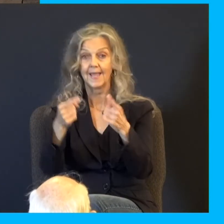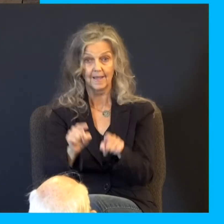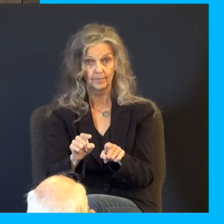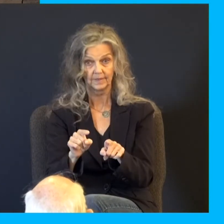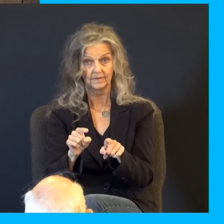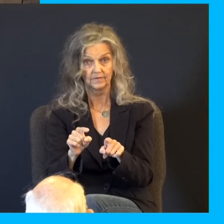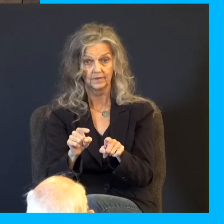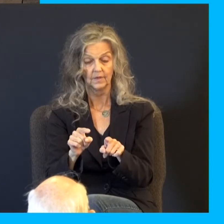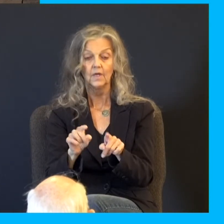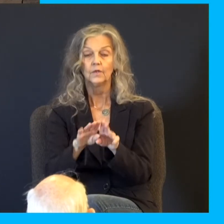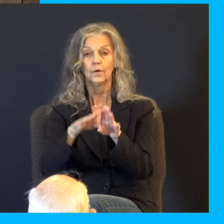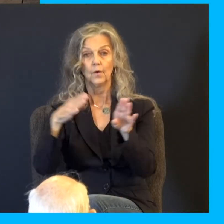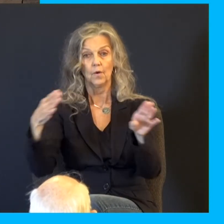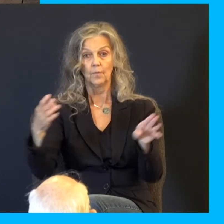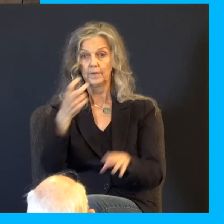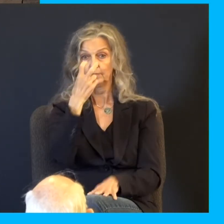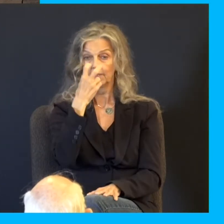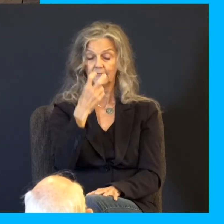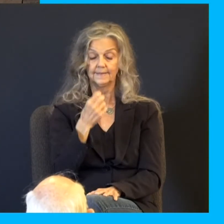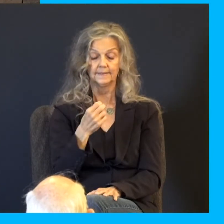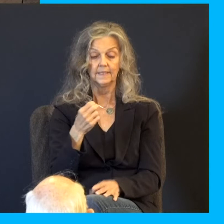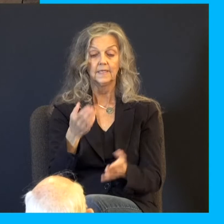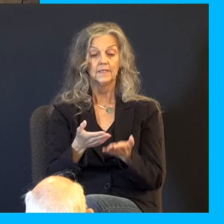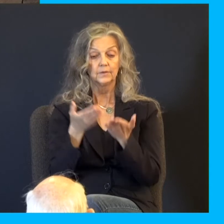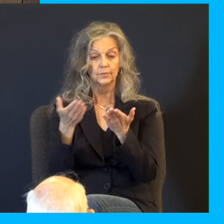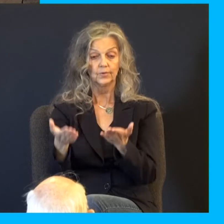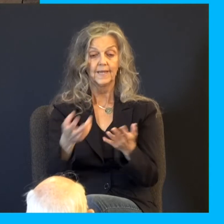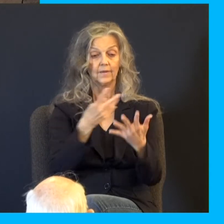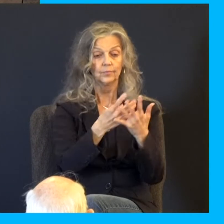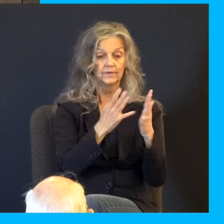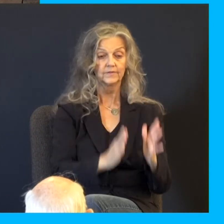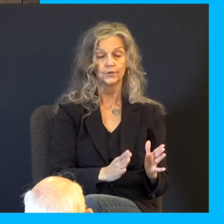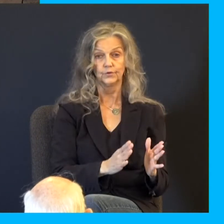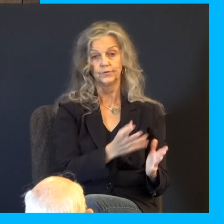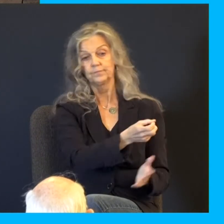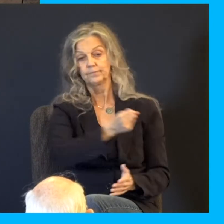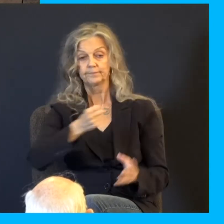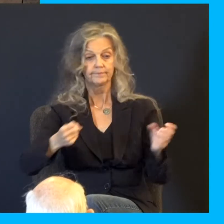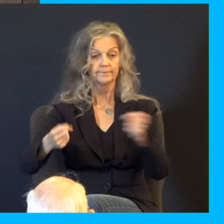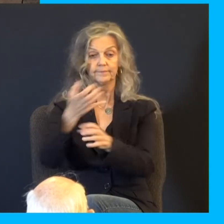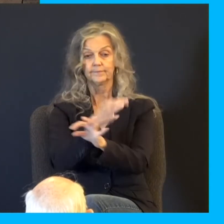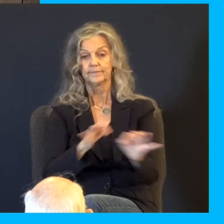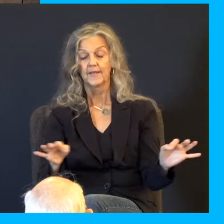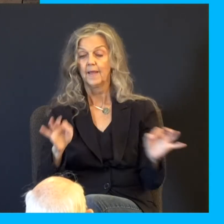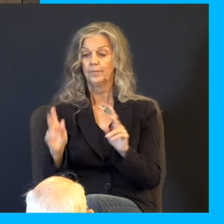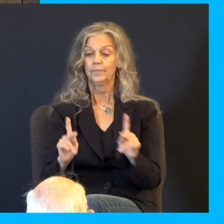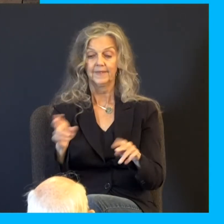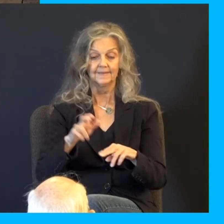To open the blind eyes, to bring out the prisoners from the prison, and them that sit in darkness out of the prison house. I am